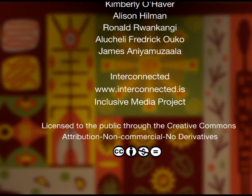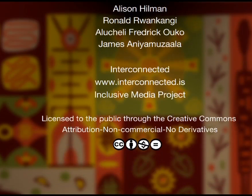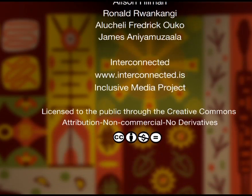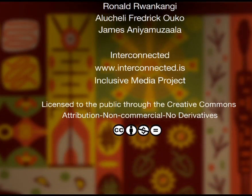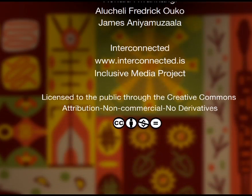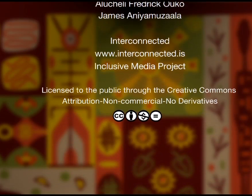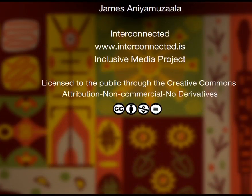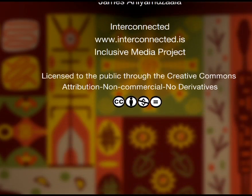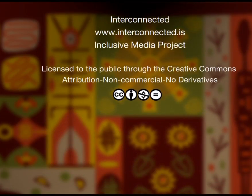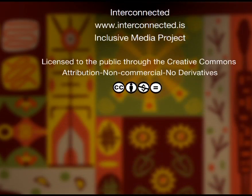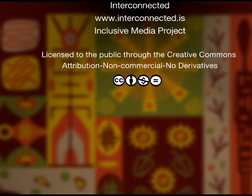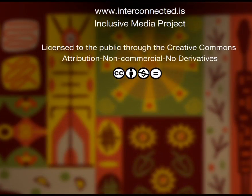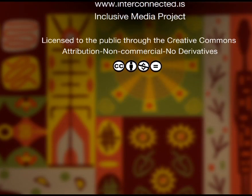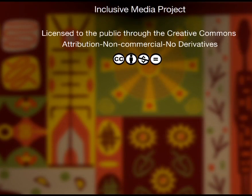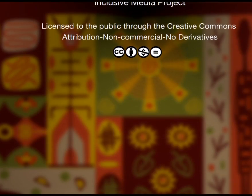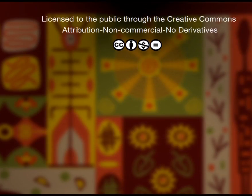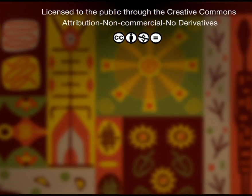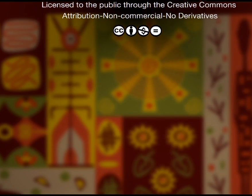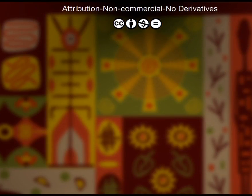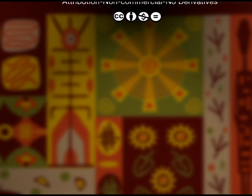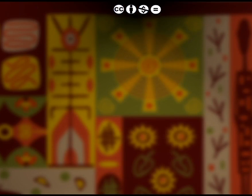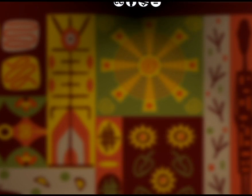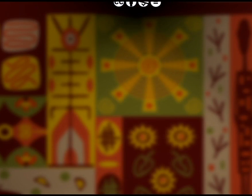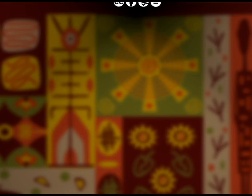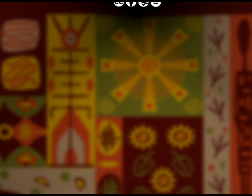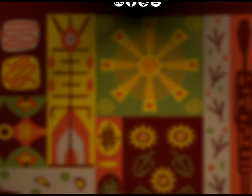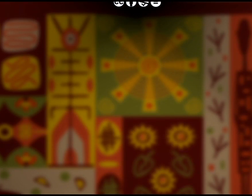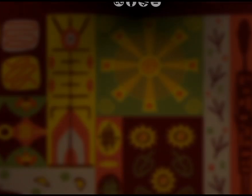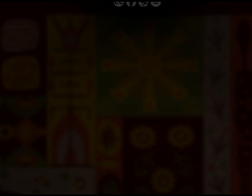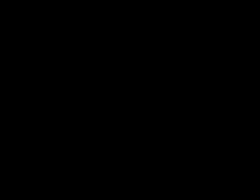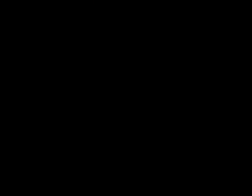I'll see you next